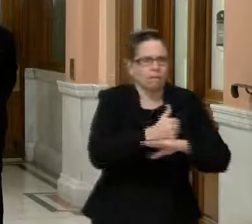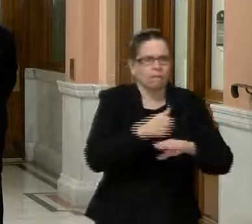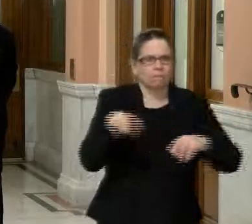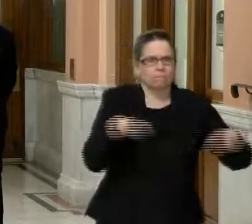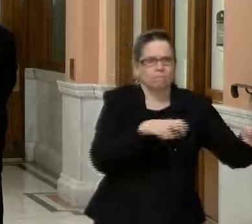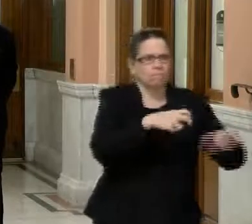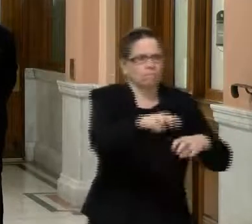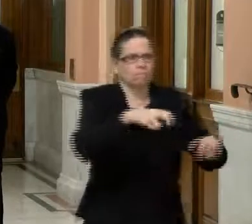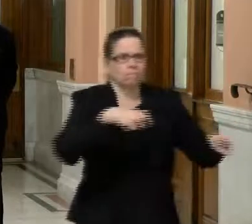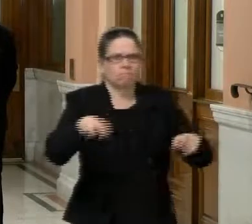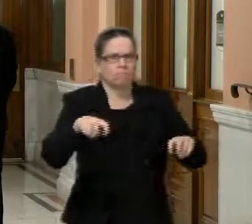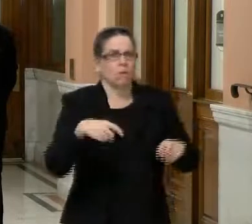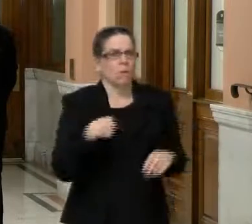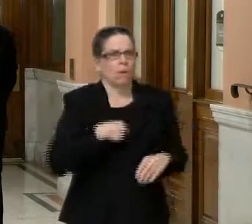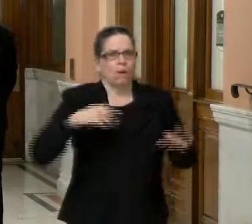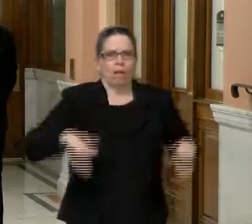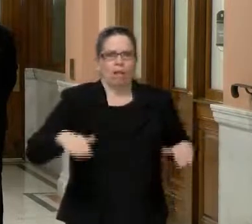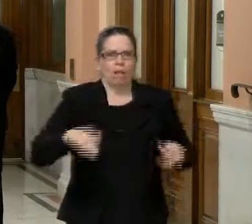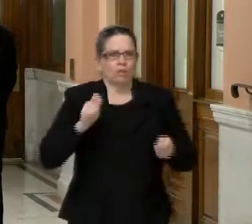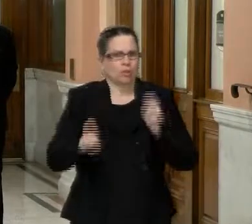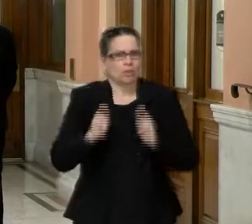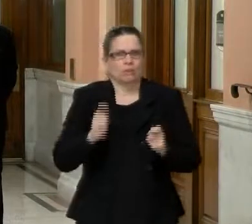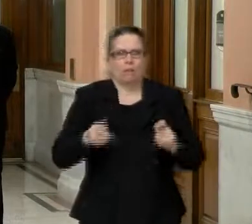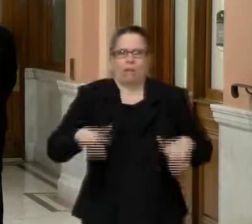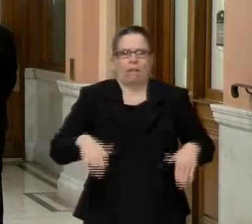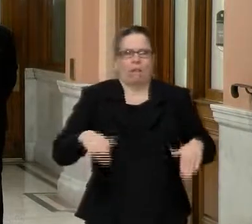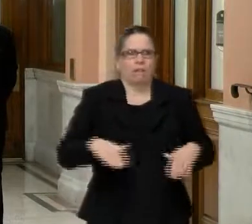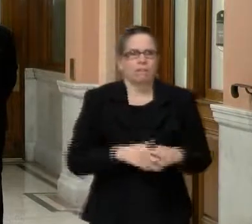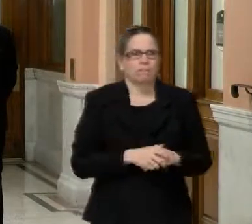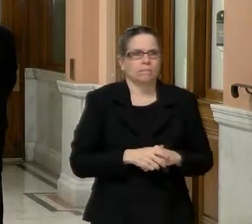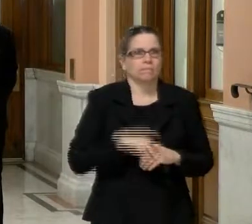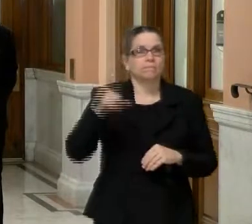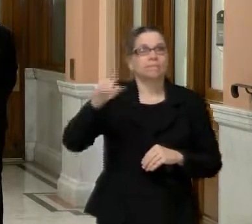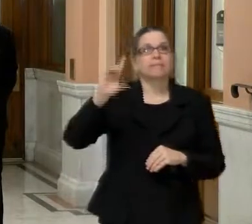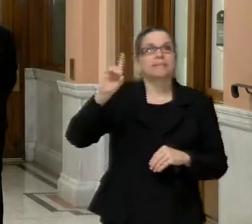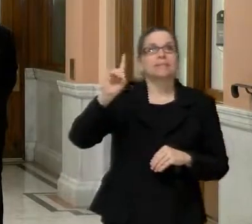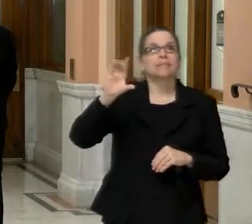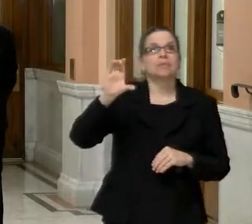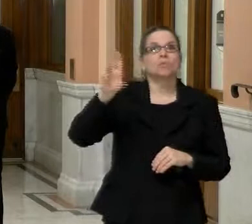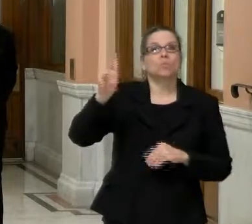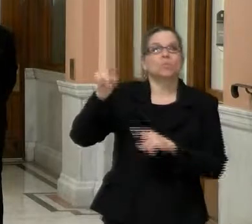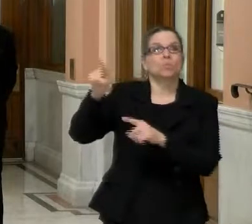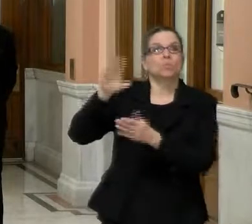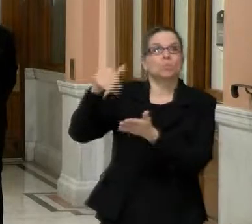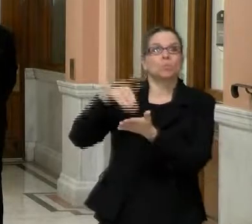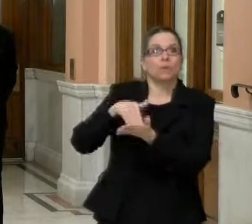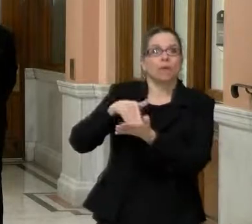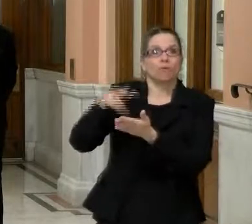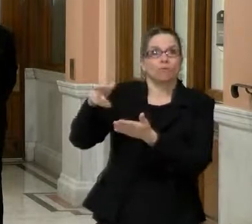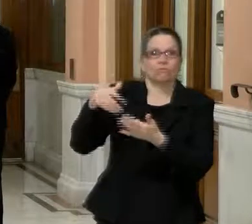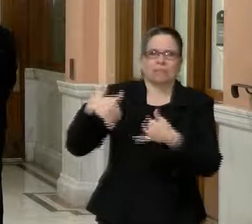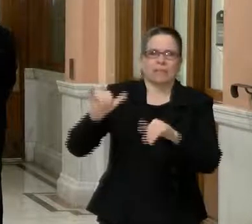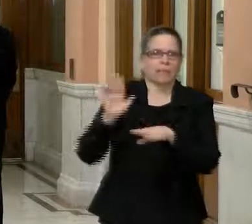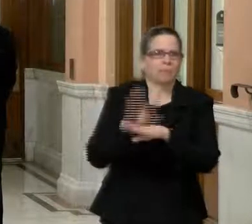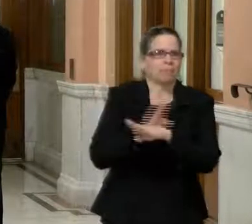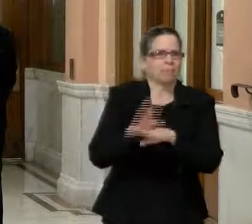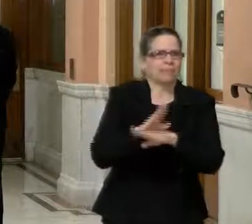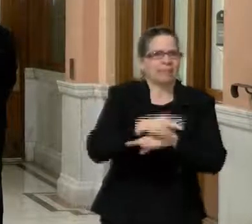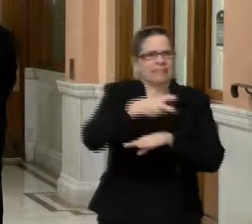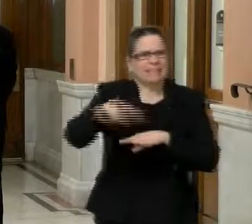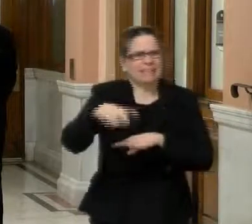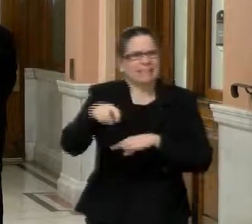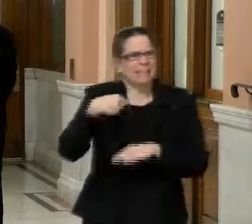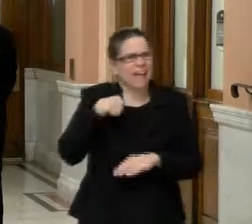the DCU center and they've been extremely busy. Um, and, uh, I think, uh, they got up to close to 70